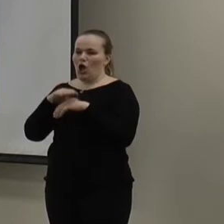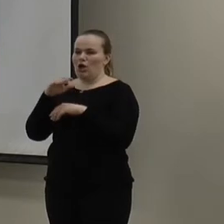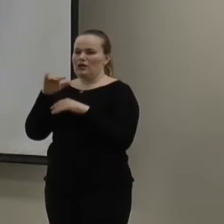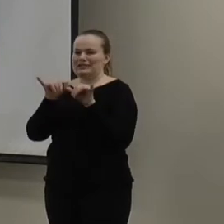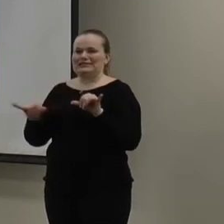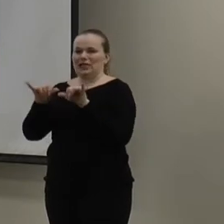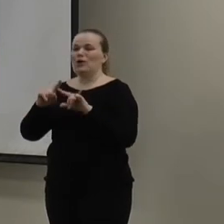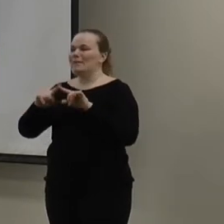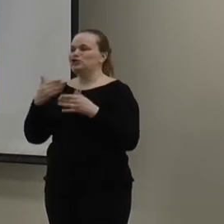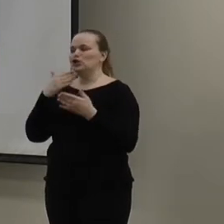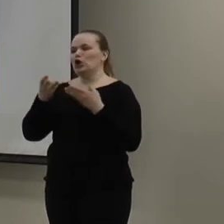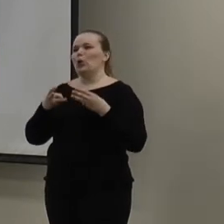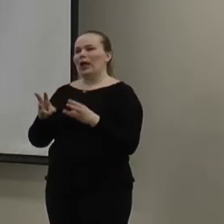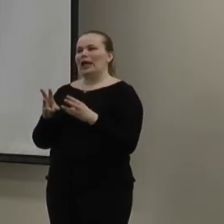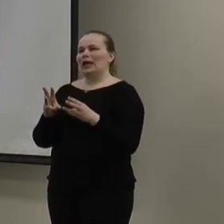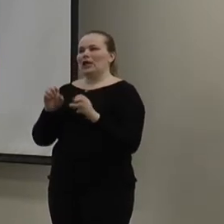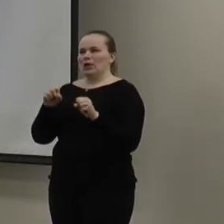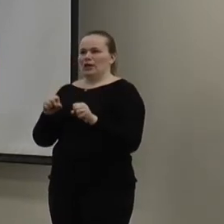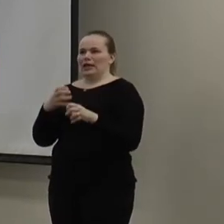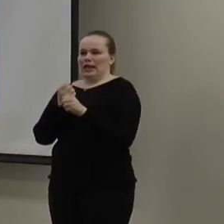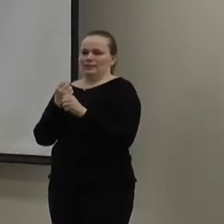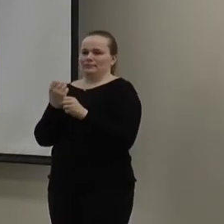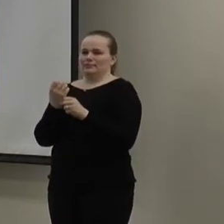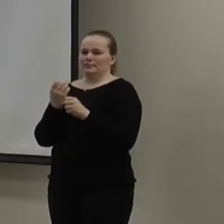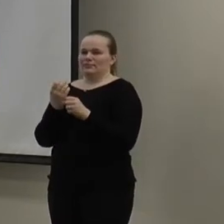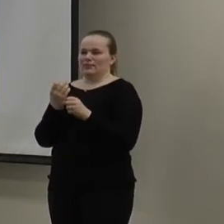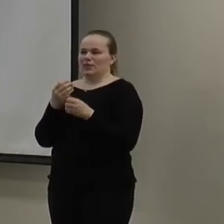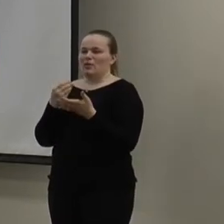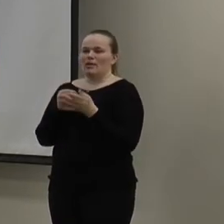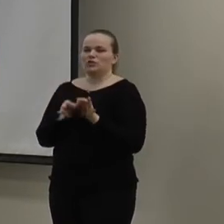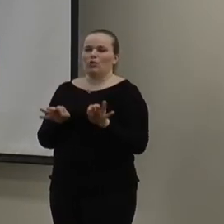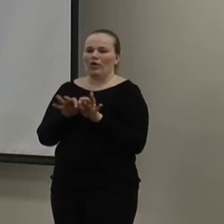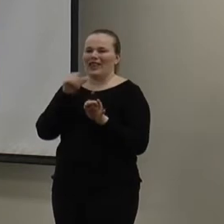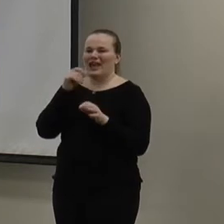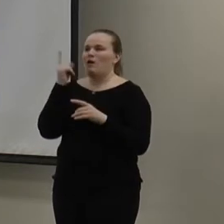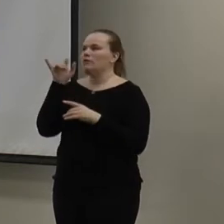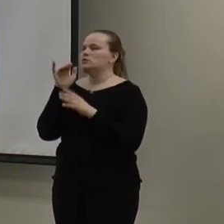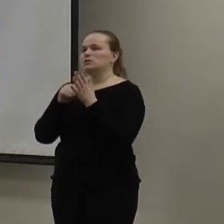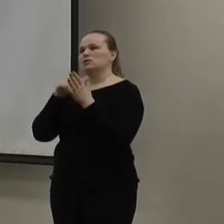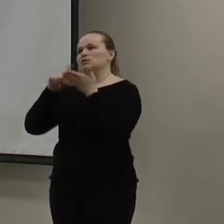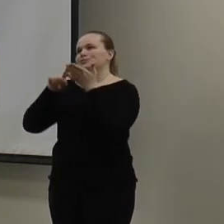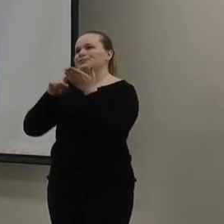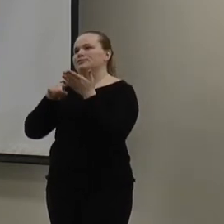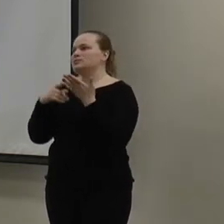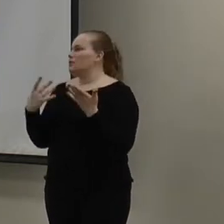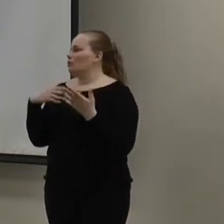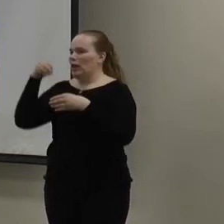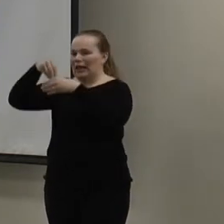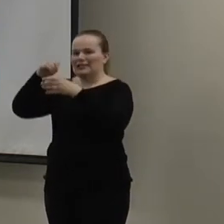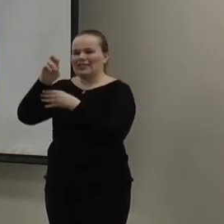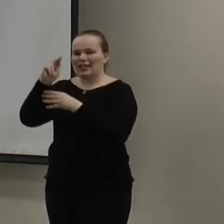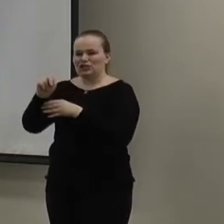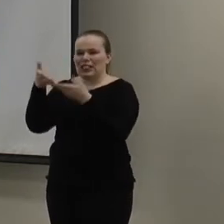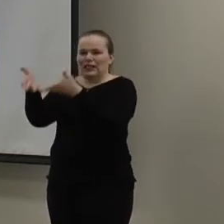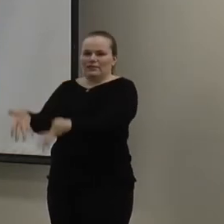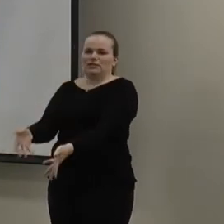way to be able to kind of get a big bang for your buck, and not have to constantly check something. Put it in there, and